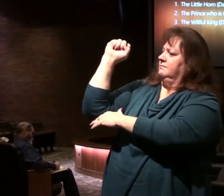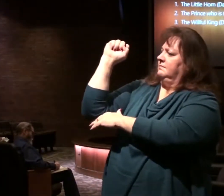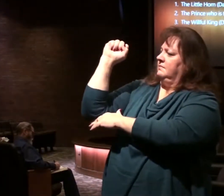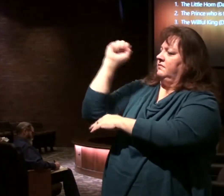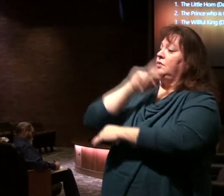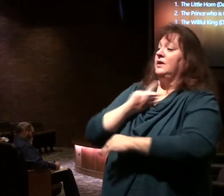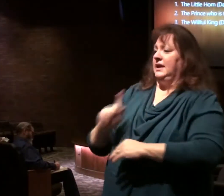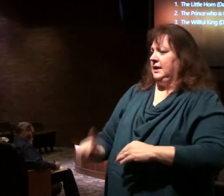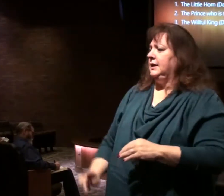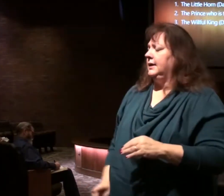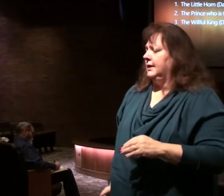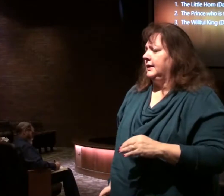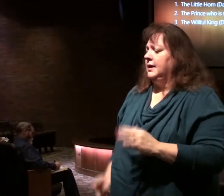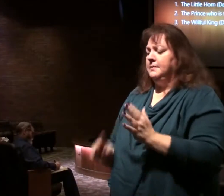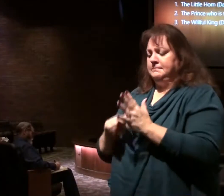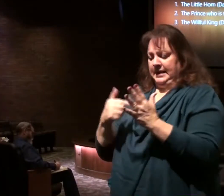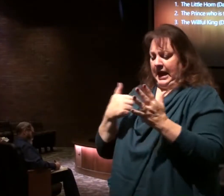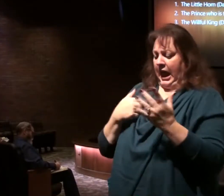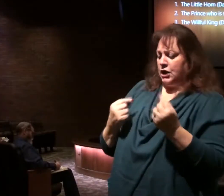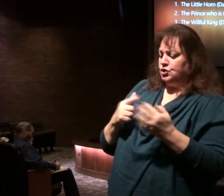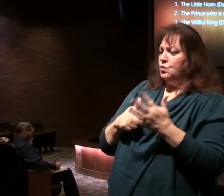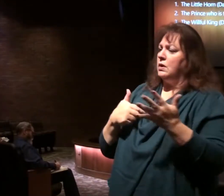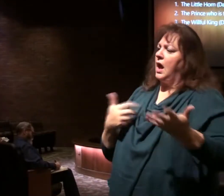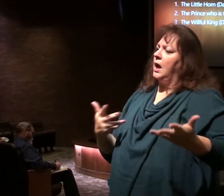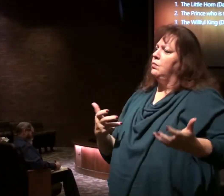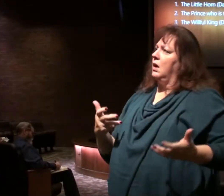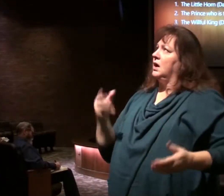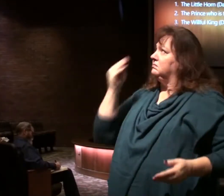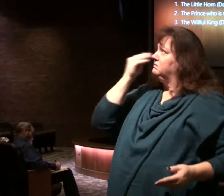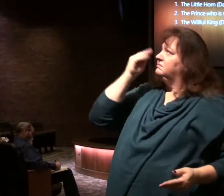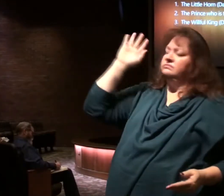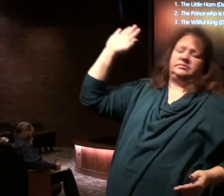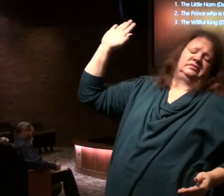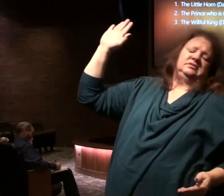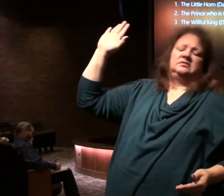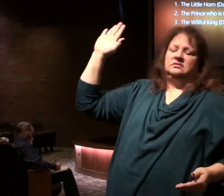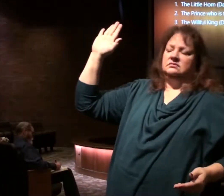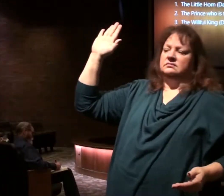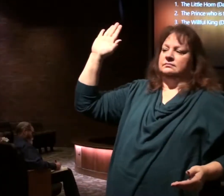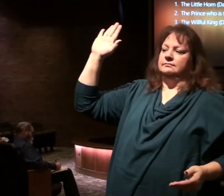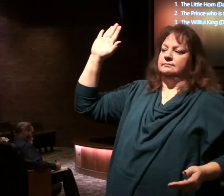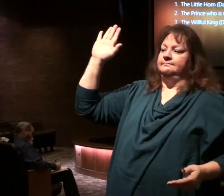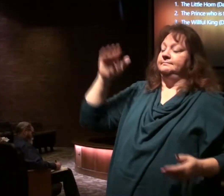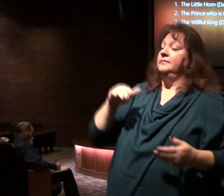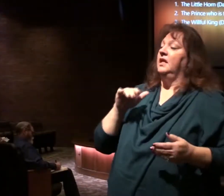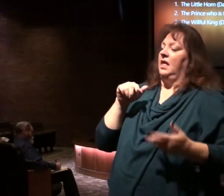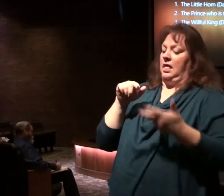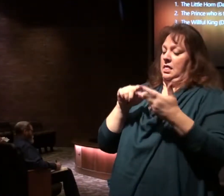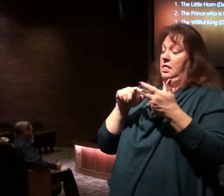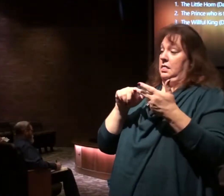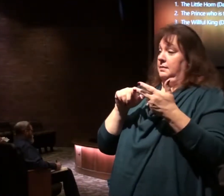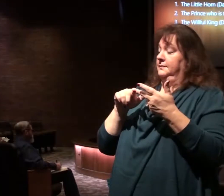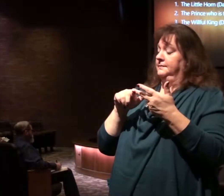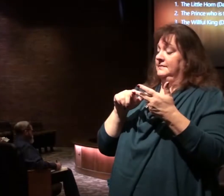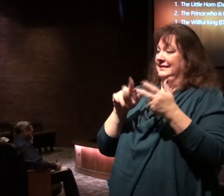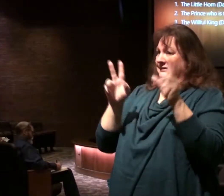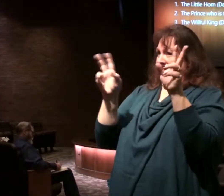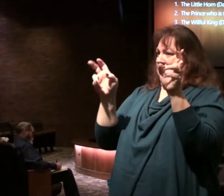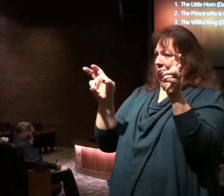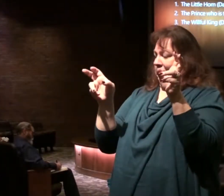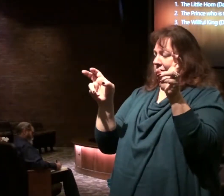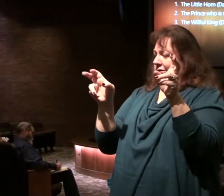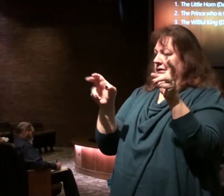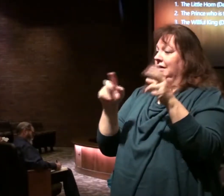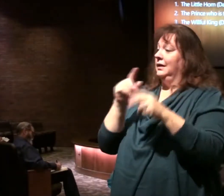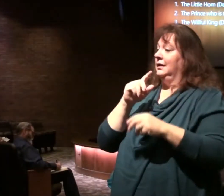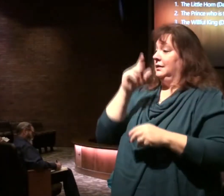11. That's where the title comes from. The king will do as he pleases. This king as we'll see in